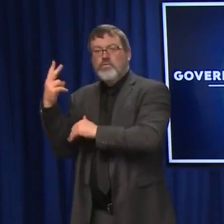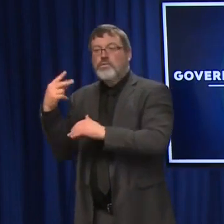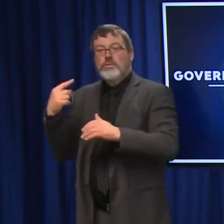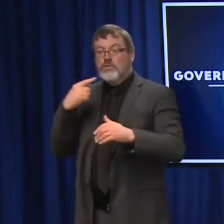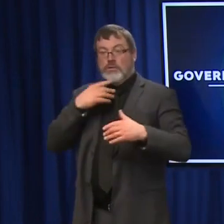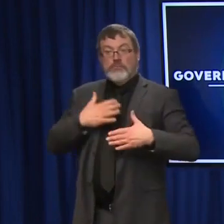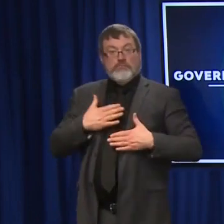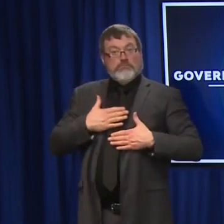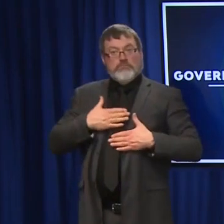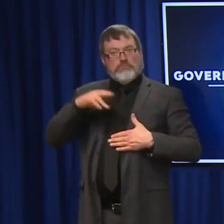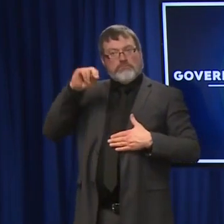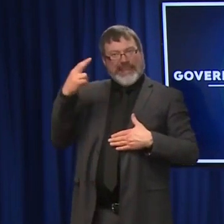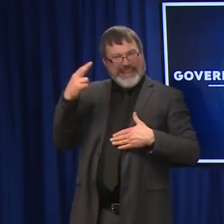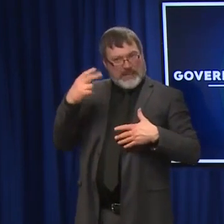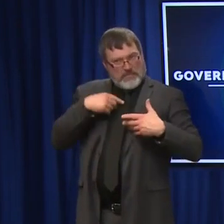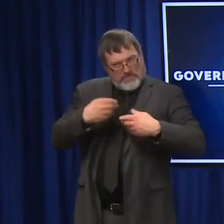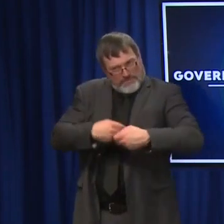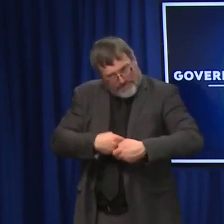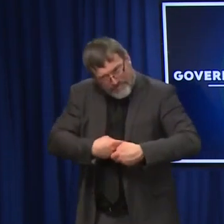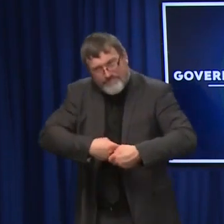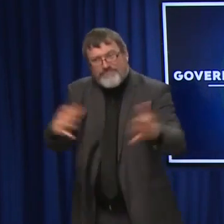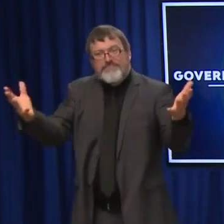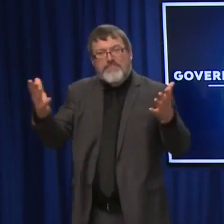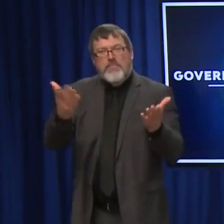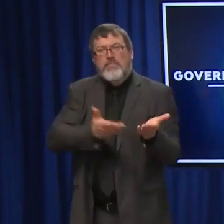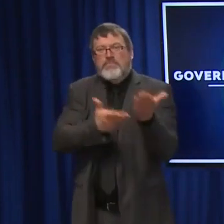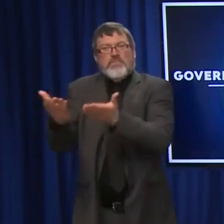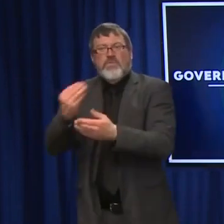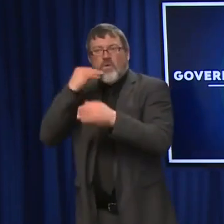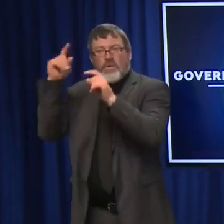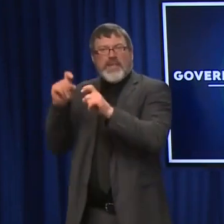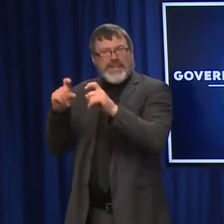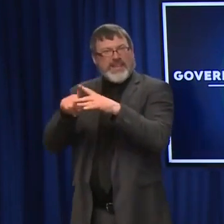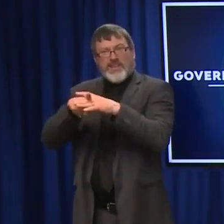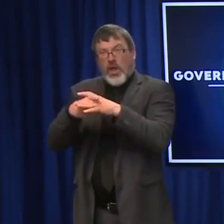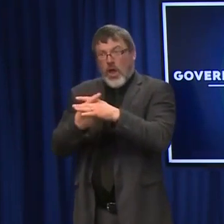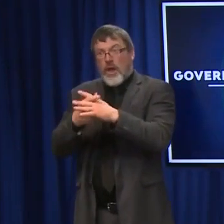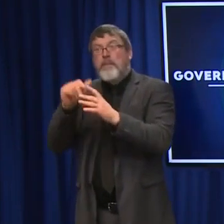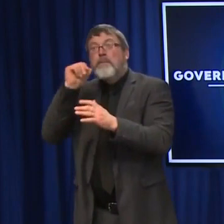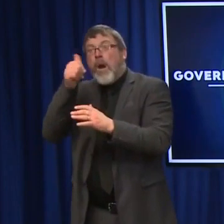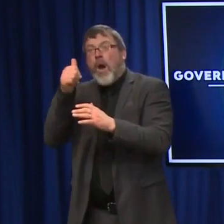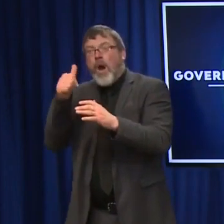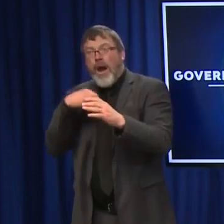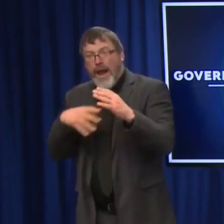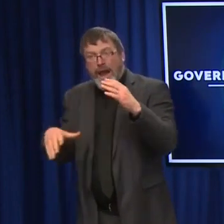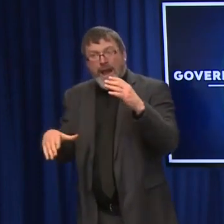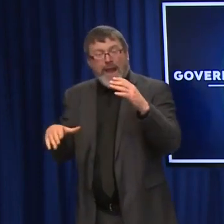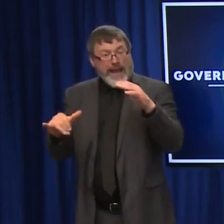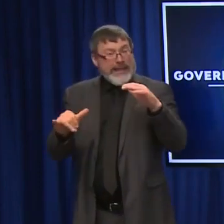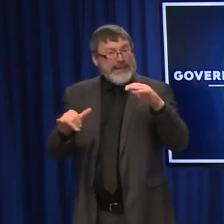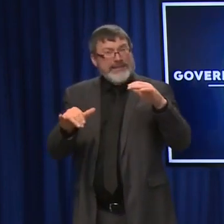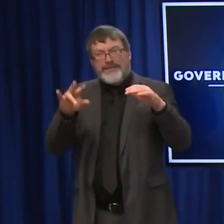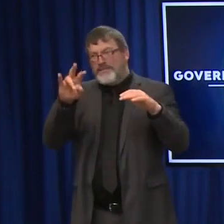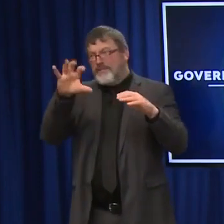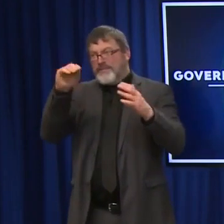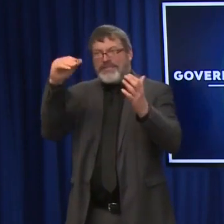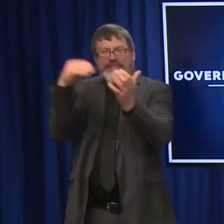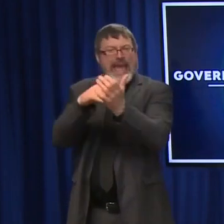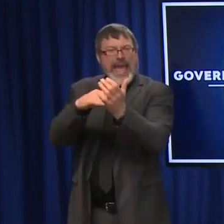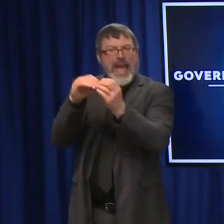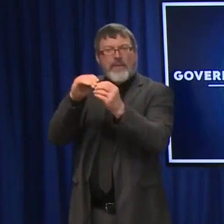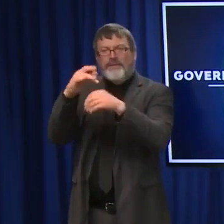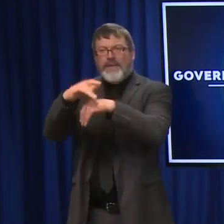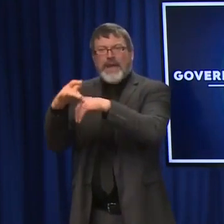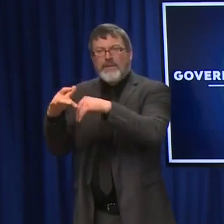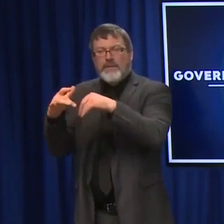successful. As of tomorrow, you're going to be able to go online, and there will be another 750,000 tests put out there to another 80,000